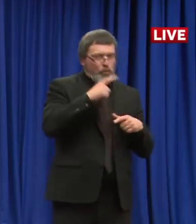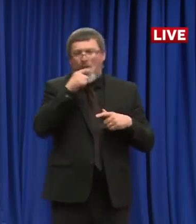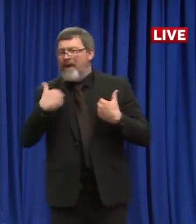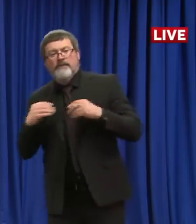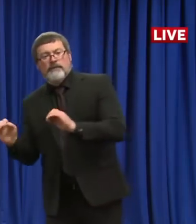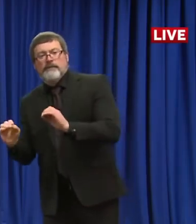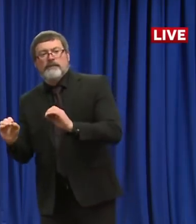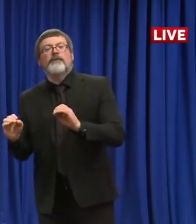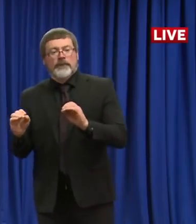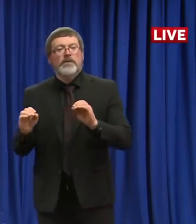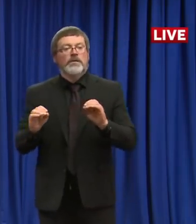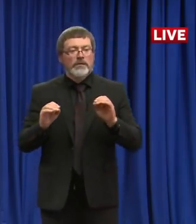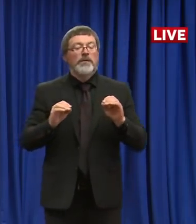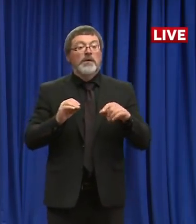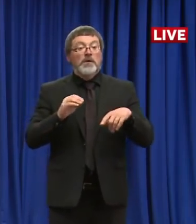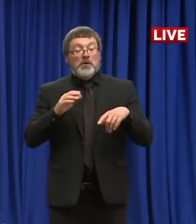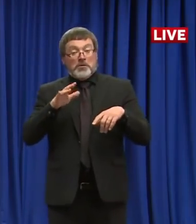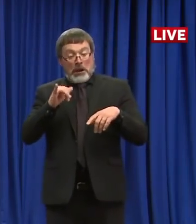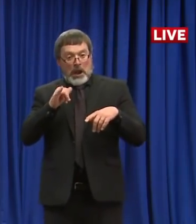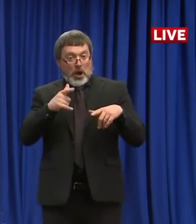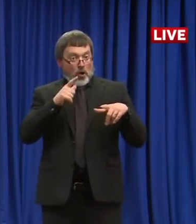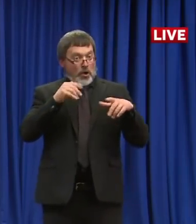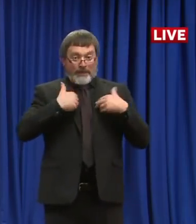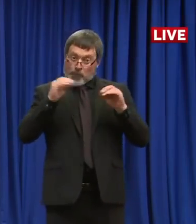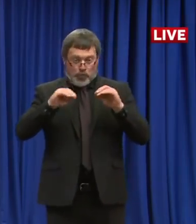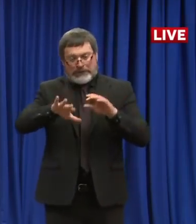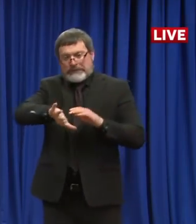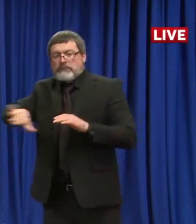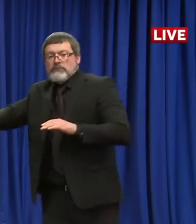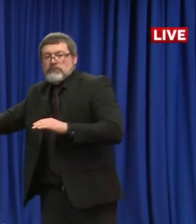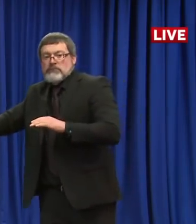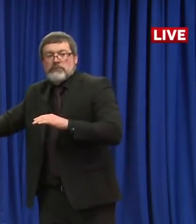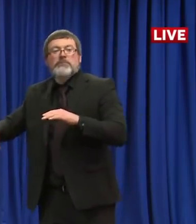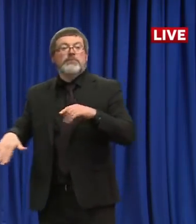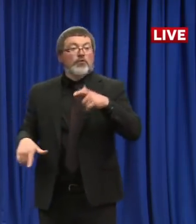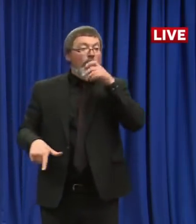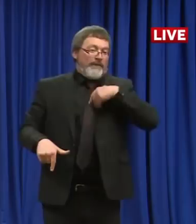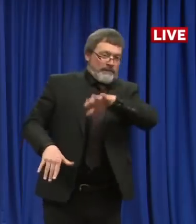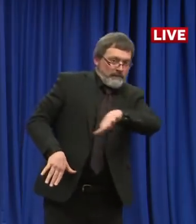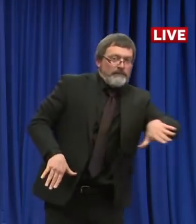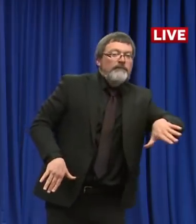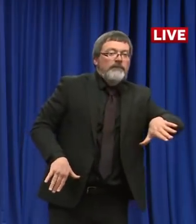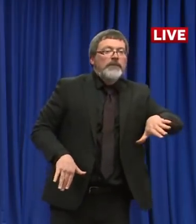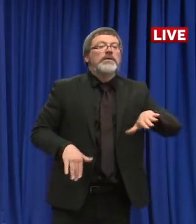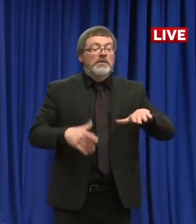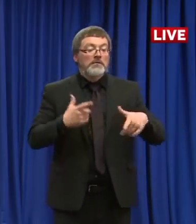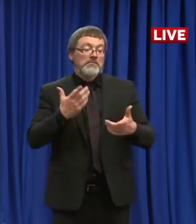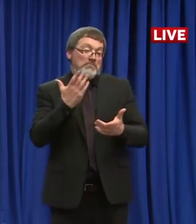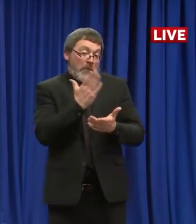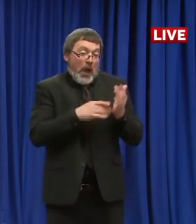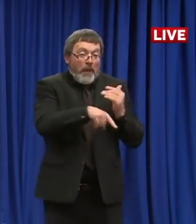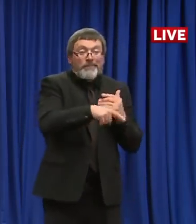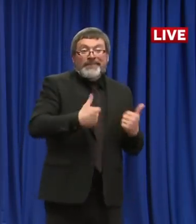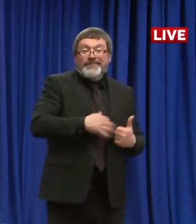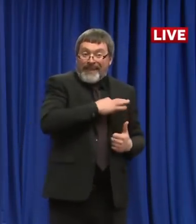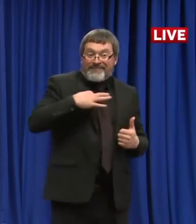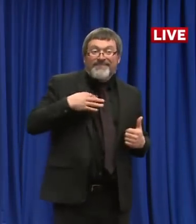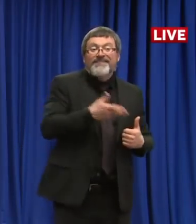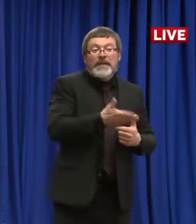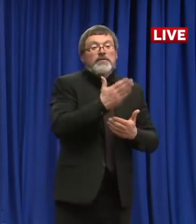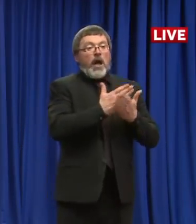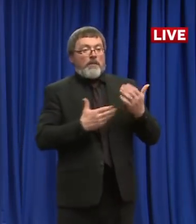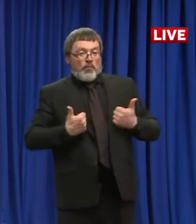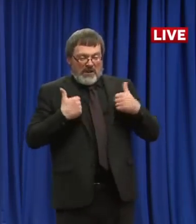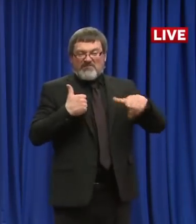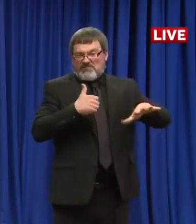the employees, and we were able to do the same thing. Because of some of those results, we found it very beneficial to